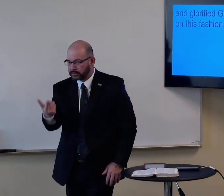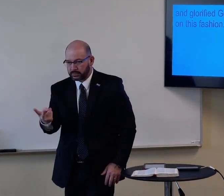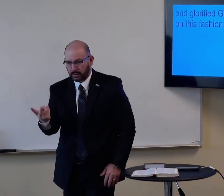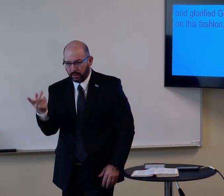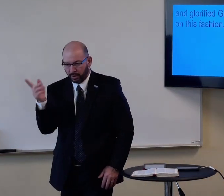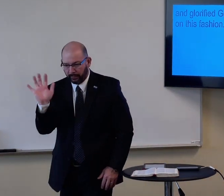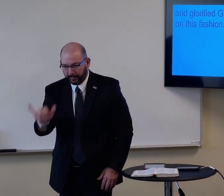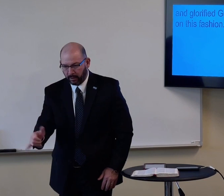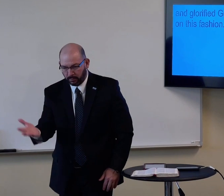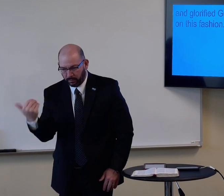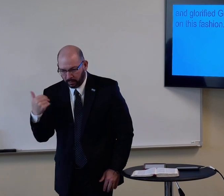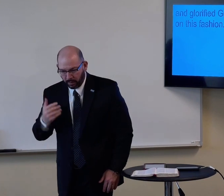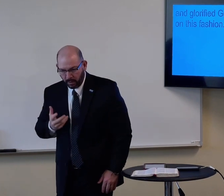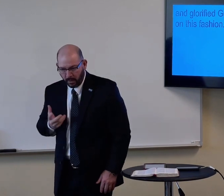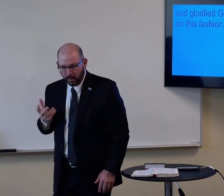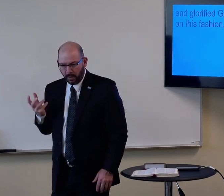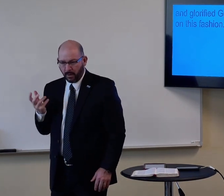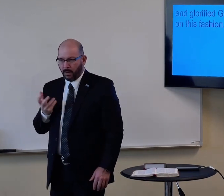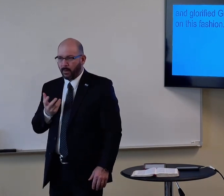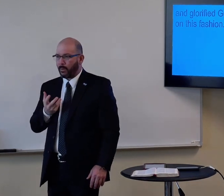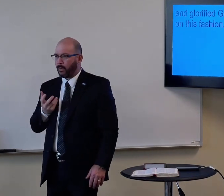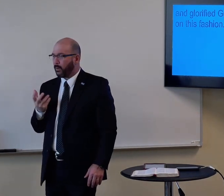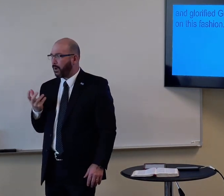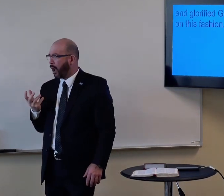I've never seen that before. Wow.